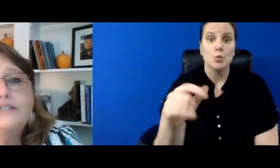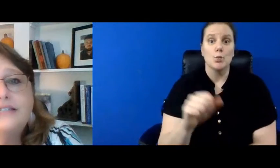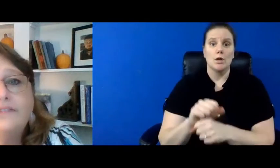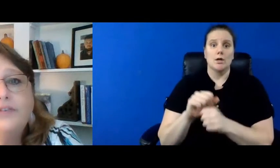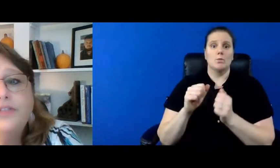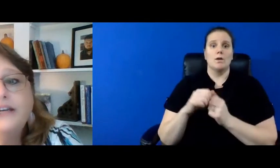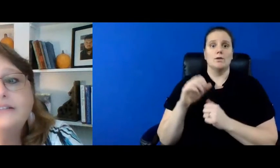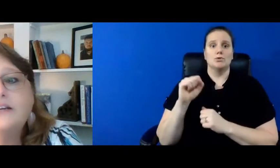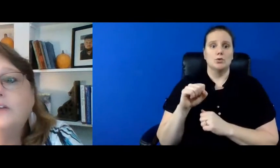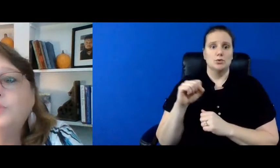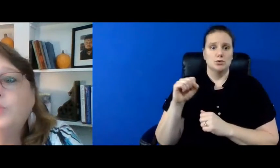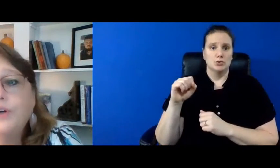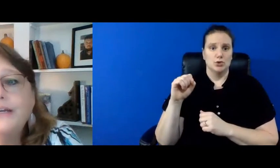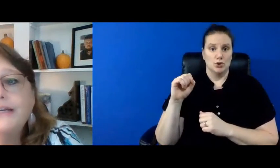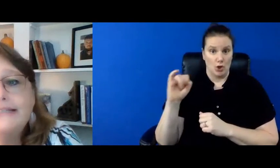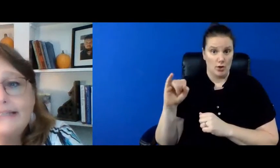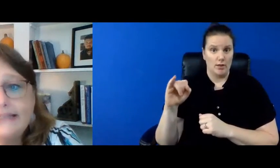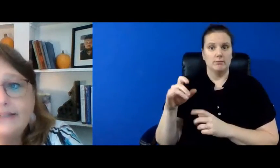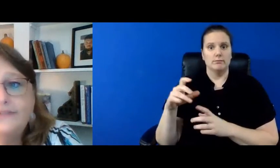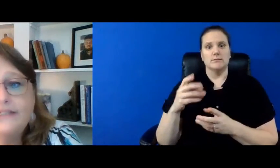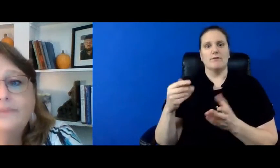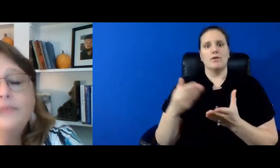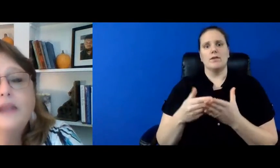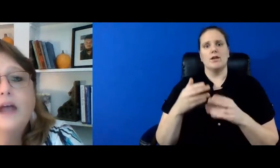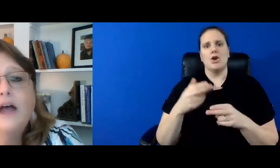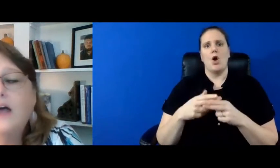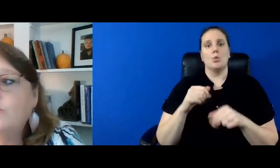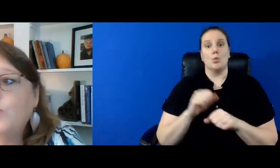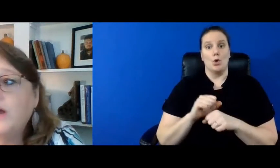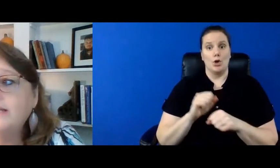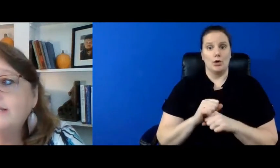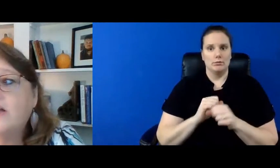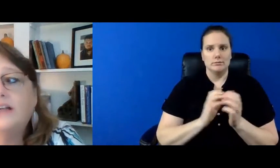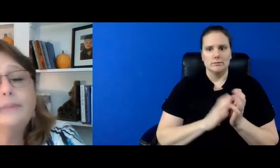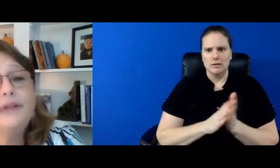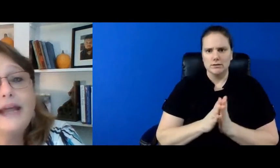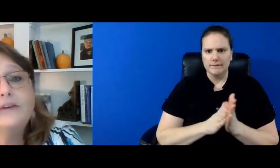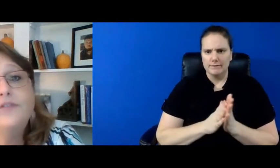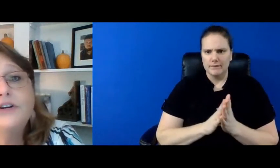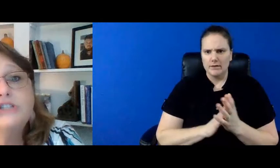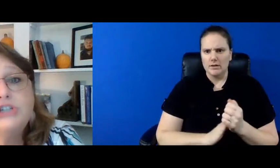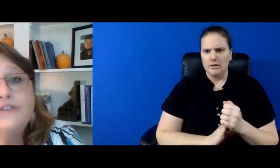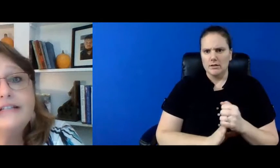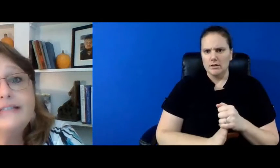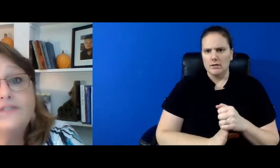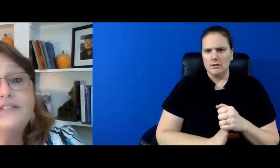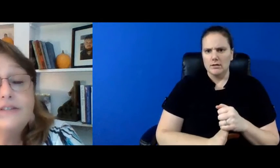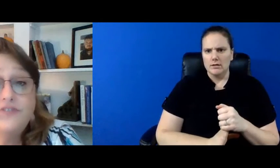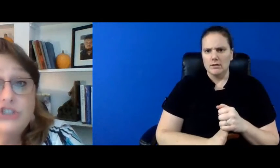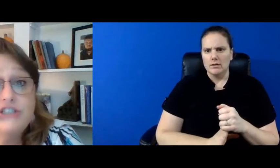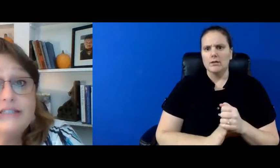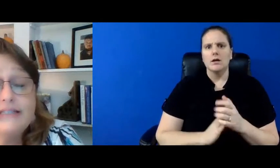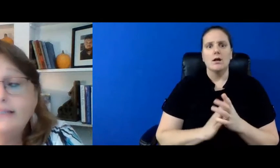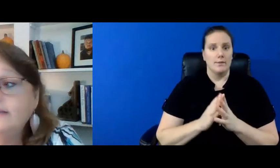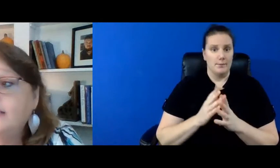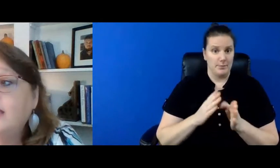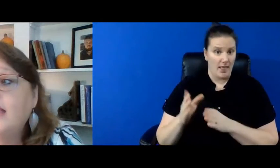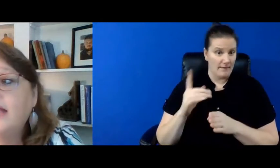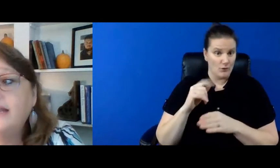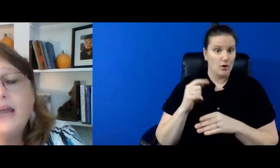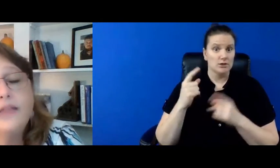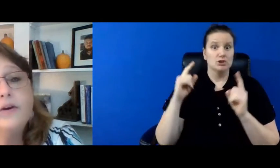there's several things called work incentives one is called a plan for achieving self-sufficiency